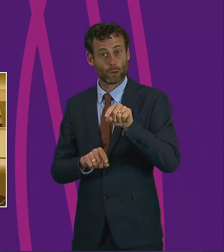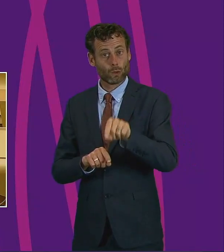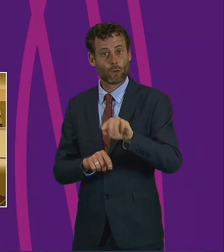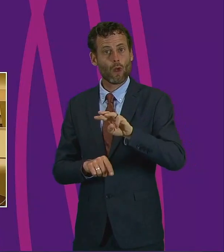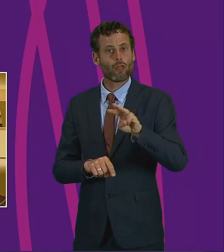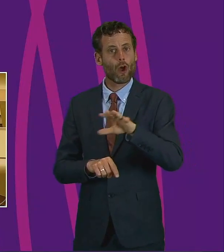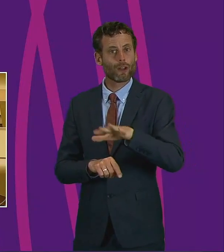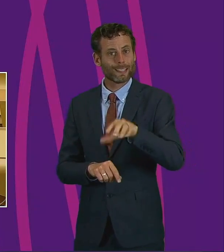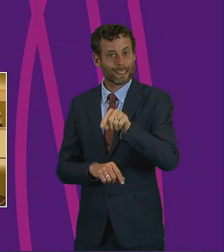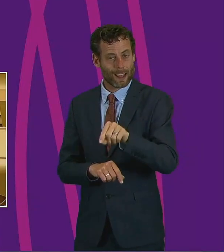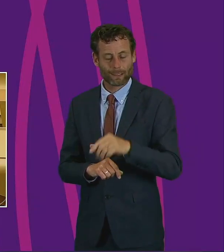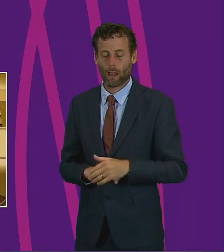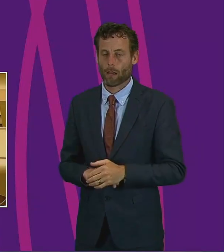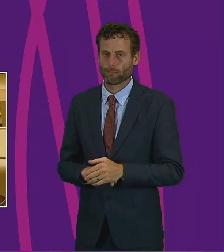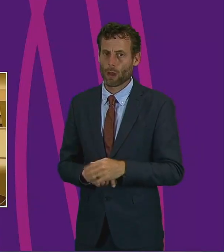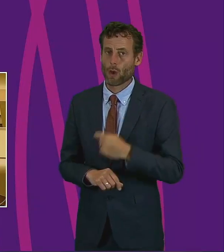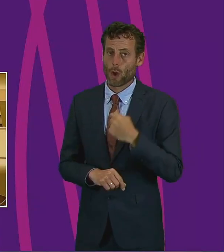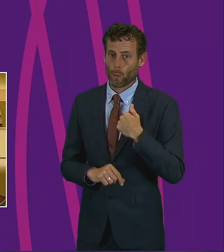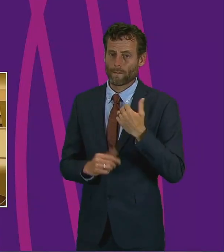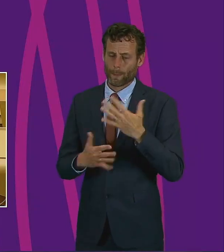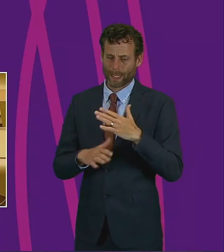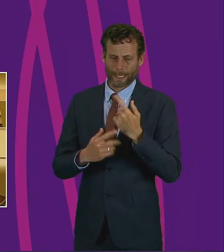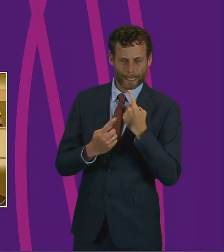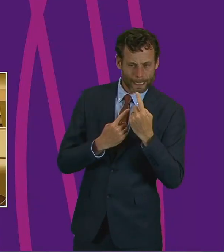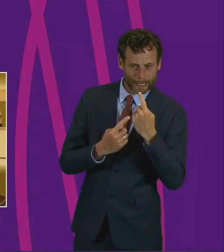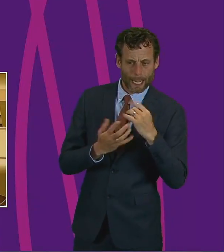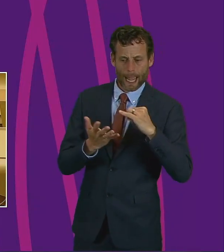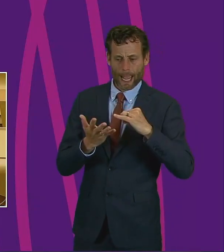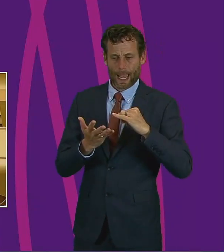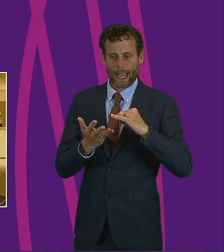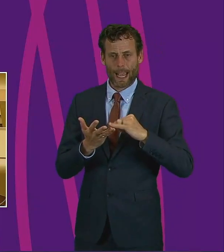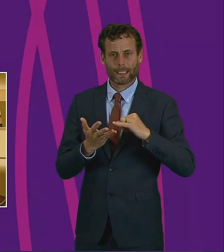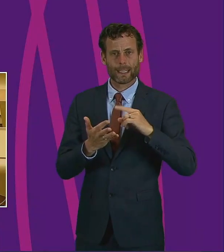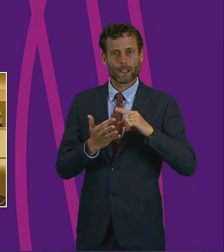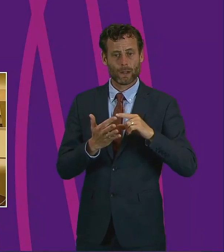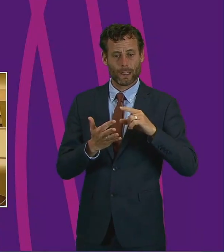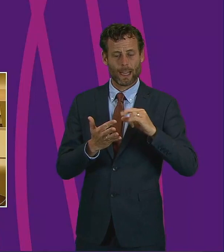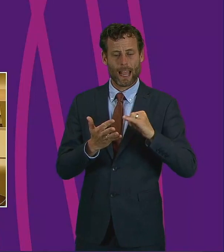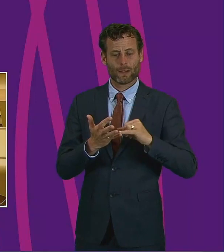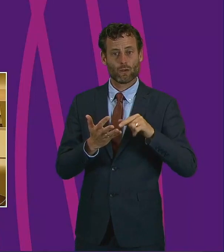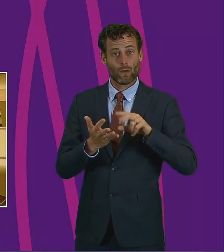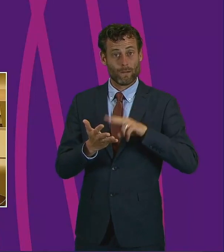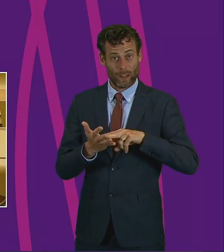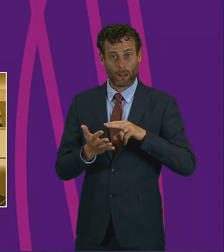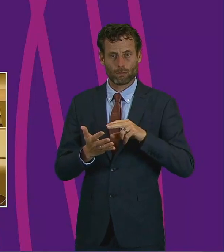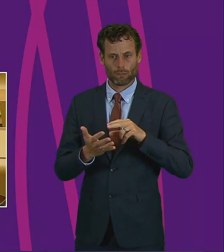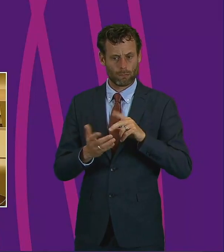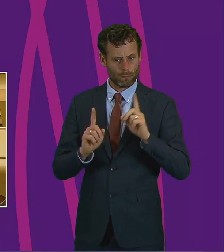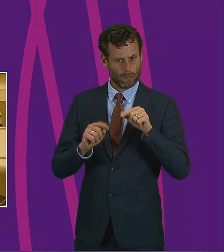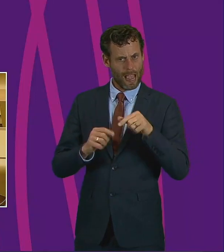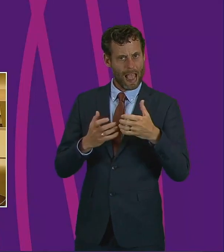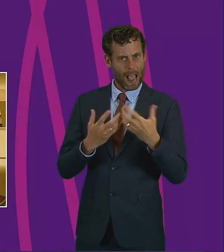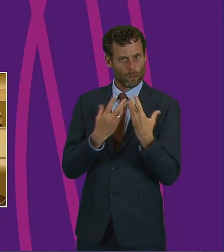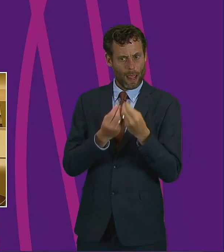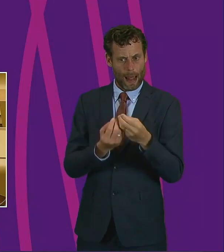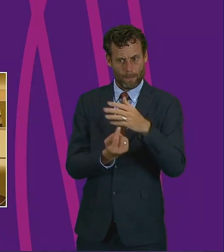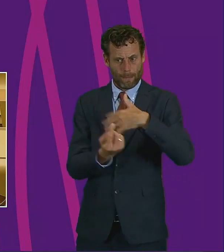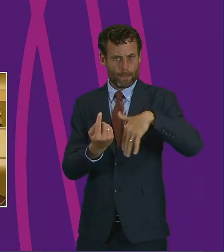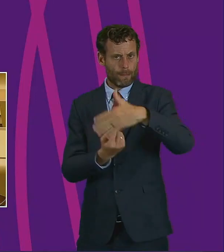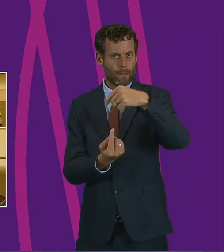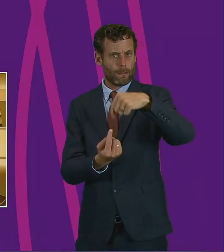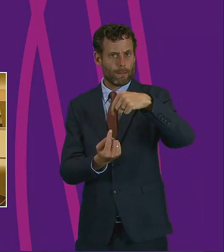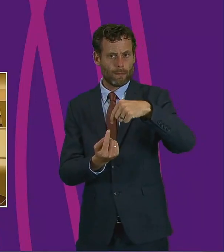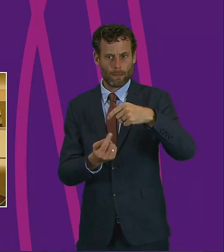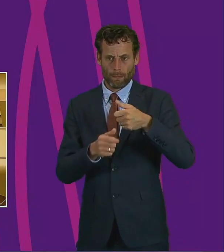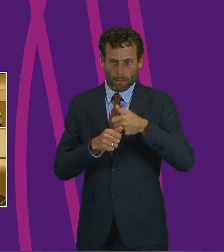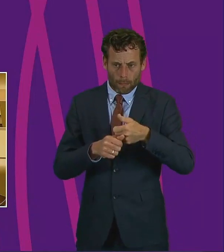sector. And we have opened up a dialogue with SCVO and others about what that future focus of support will look like.